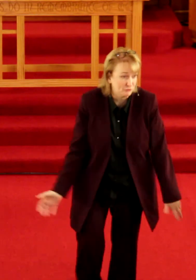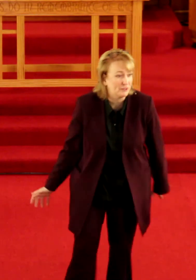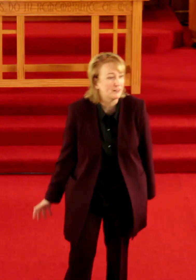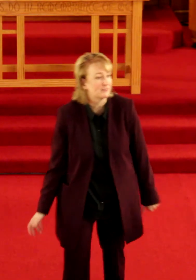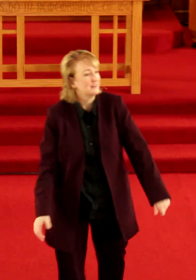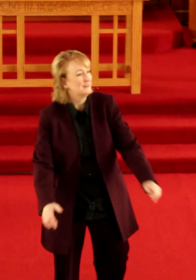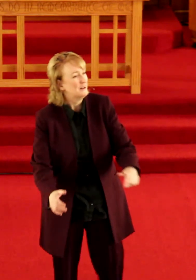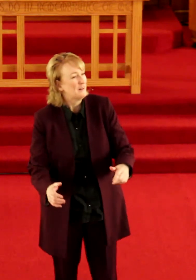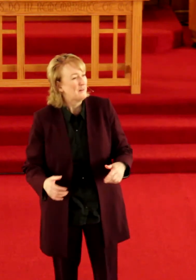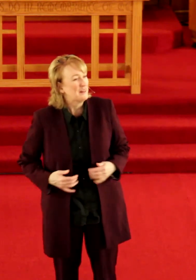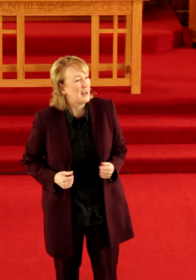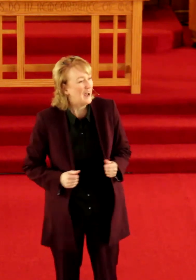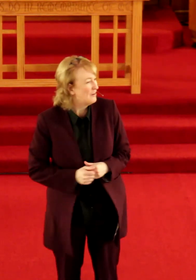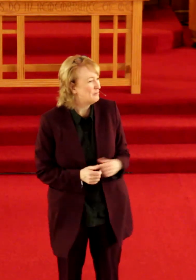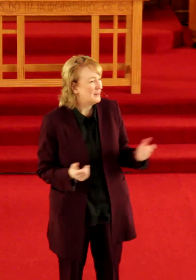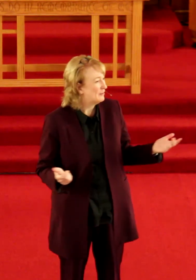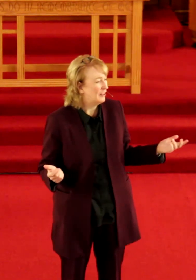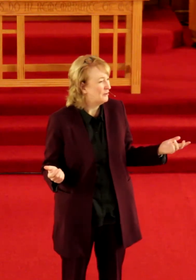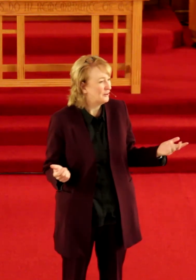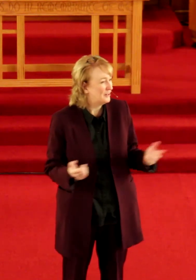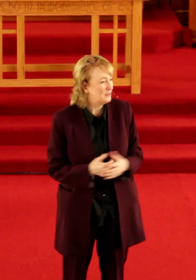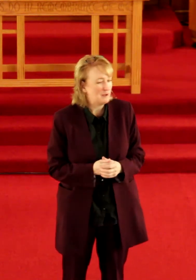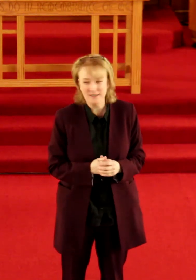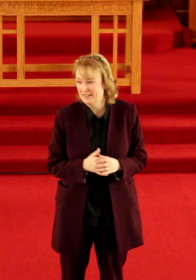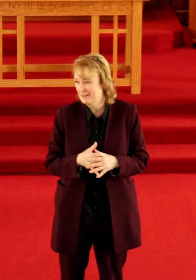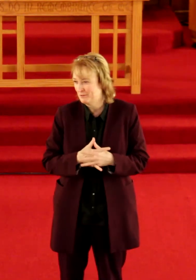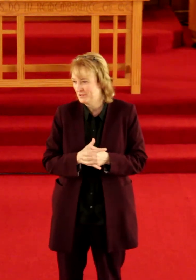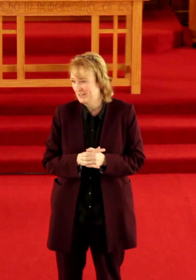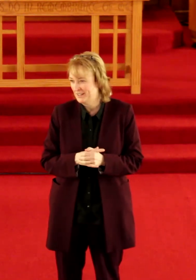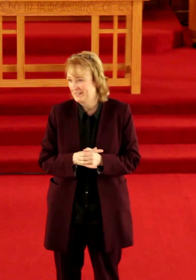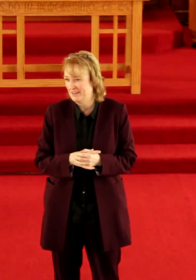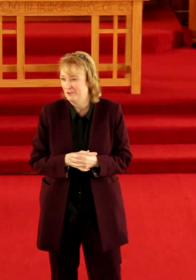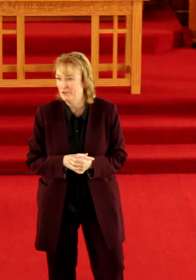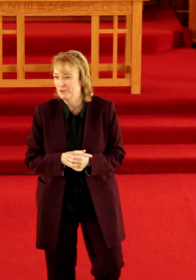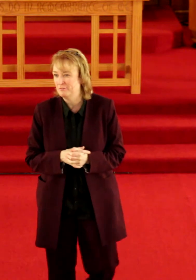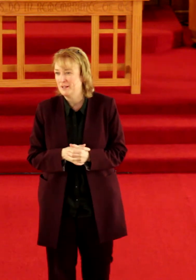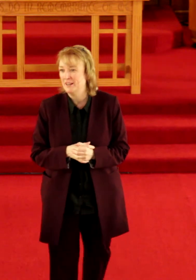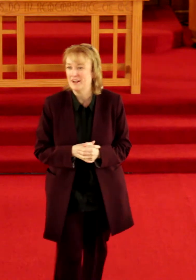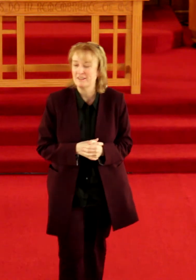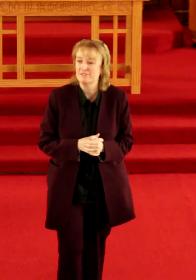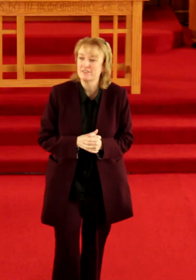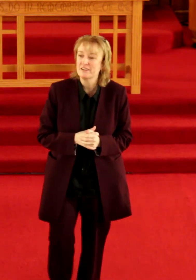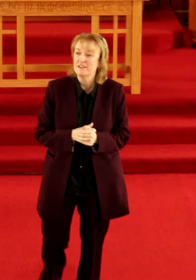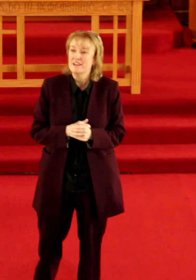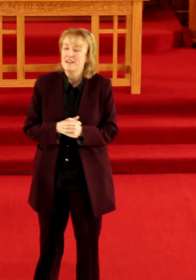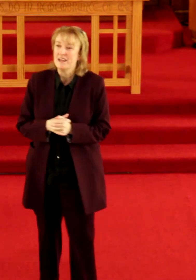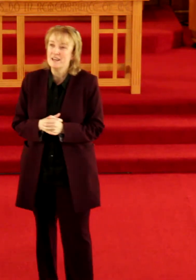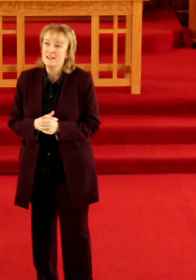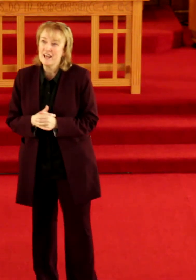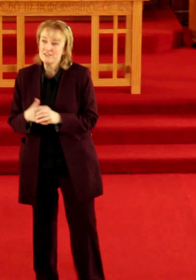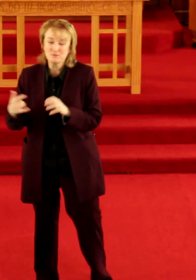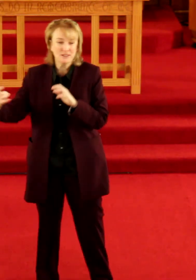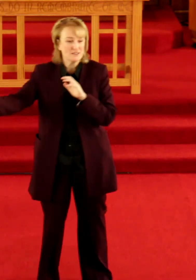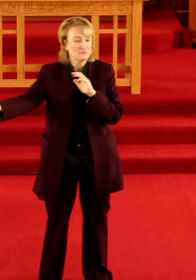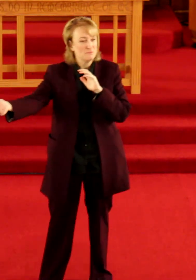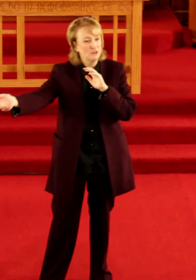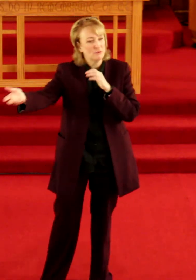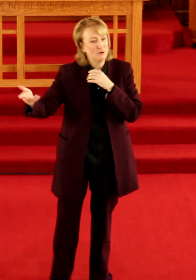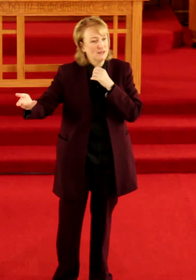do this. I've been a loner independent kind of person like that all of my life and last week as Bill reminded